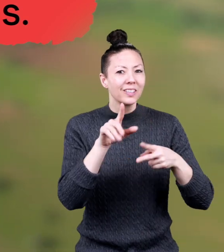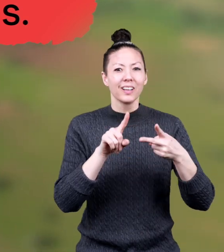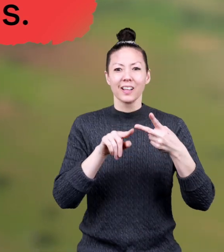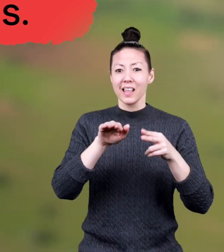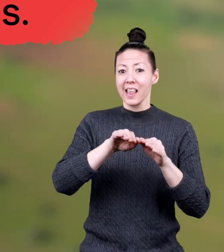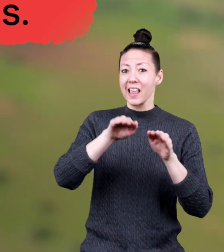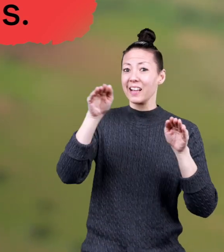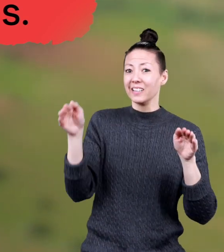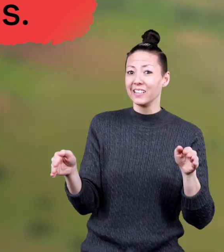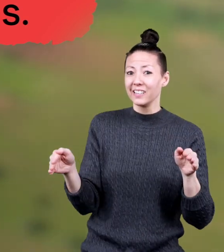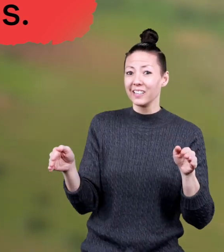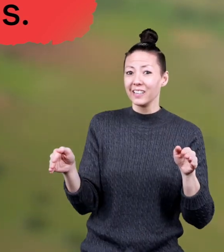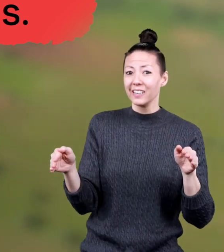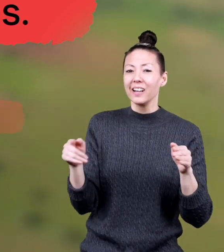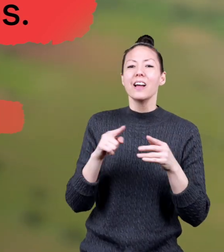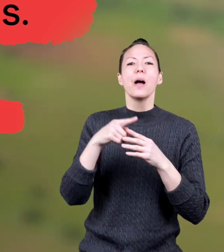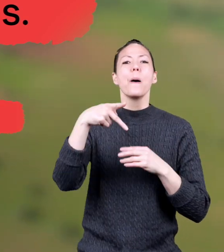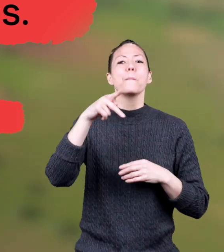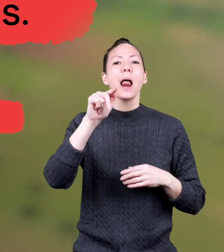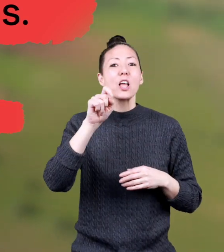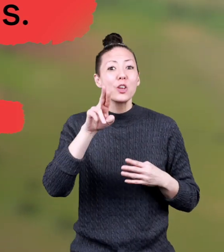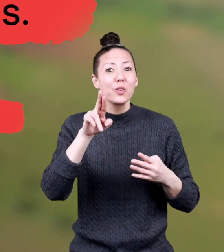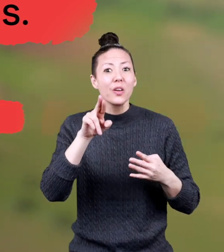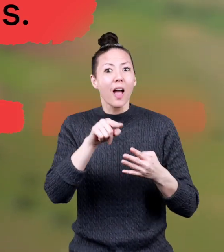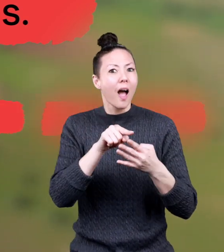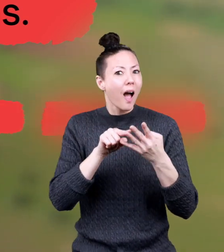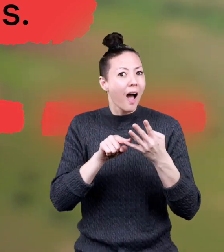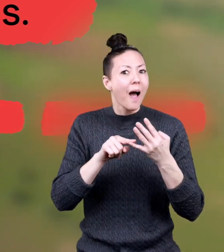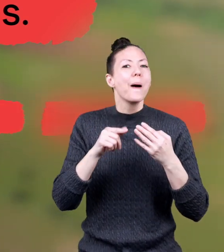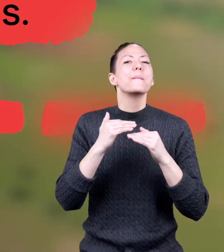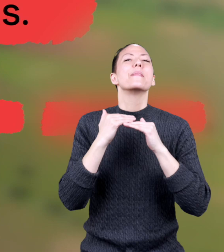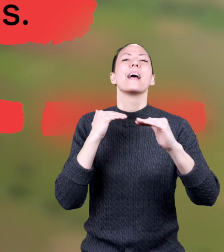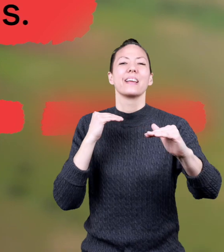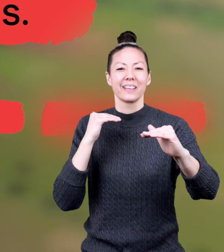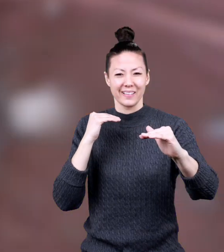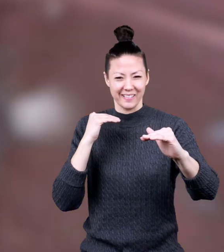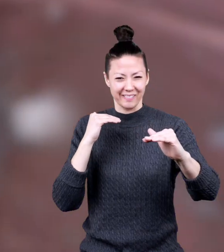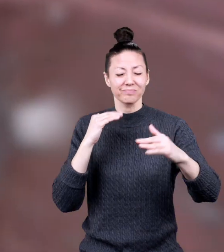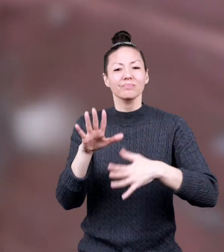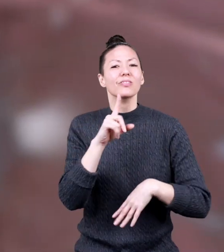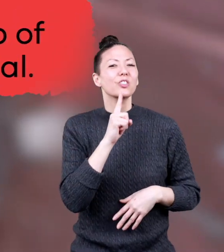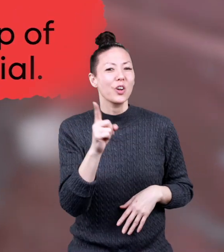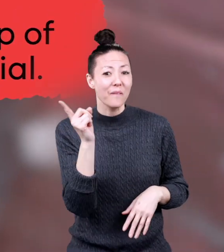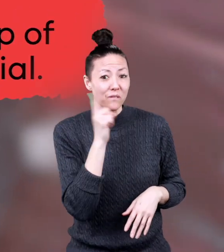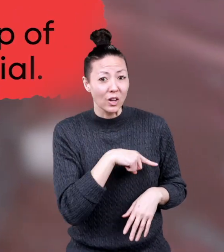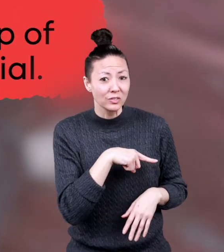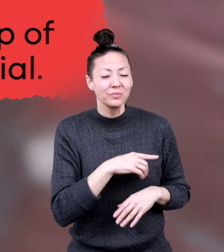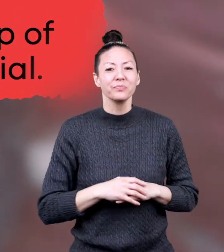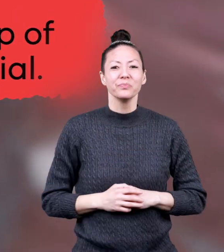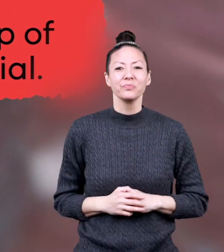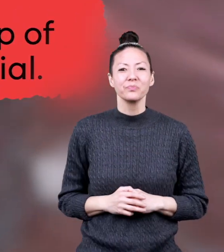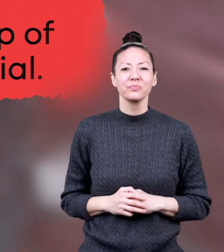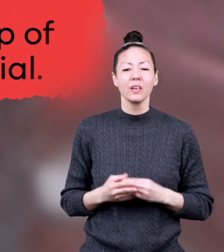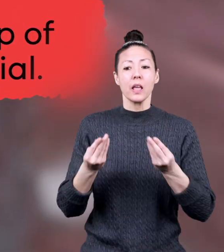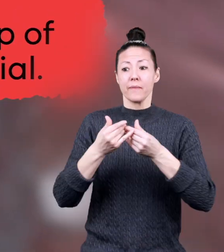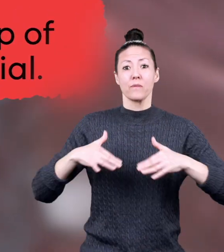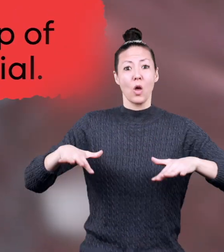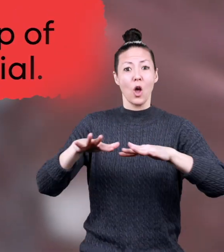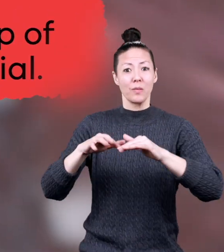Mountain, hills, plateau, plains. True or false? Landforms